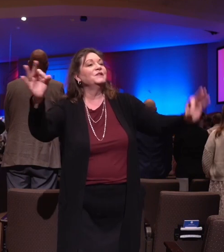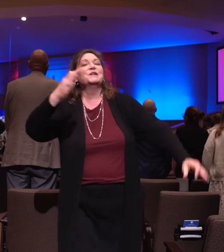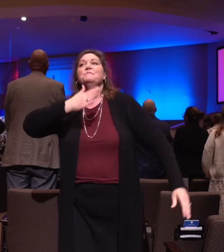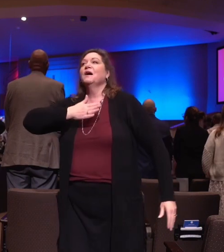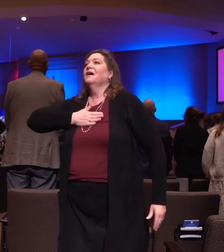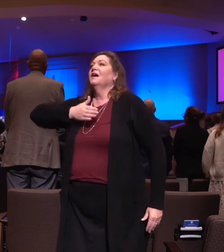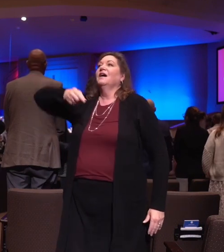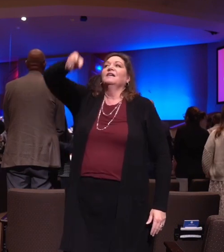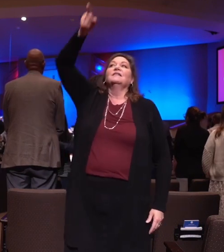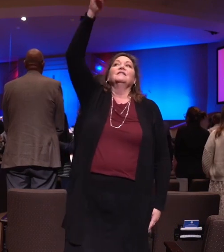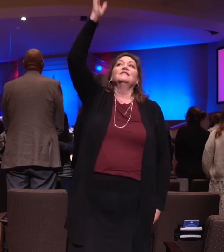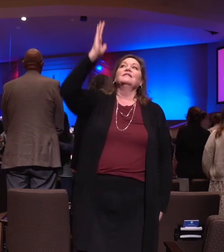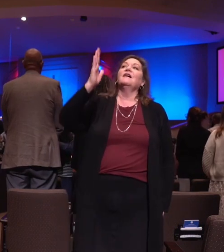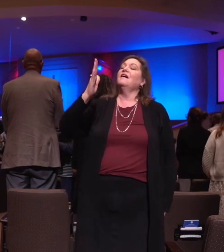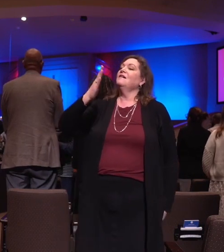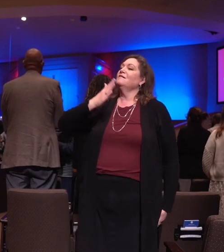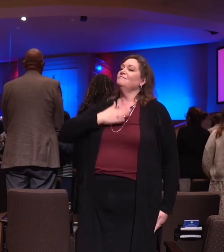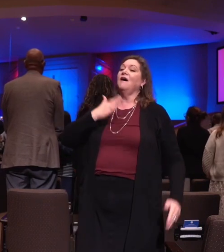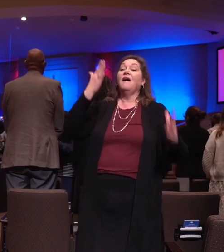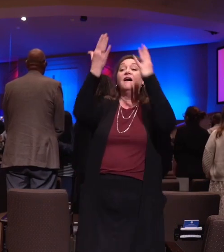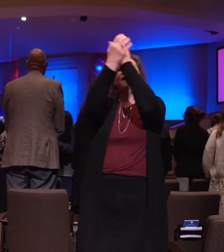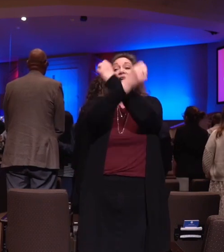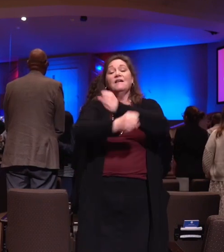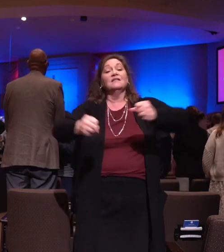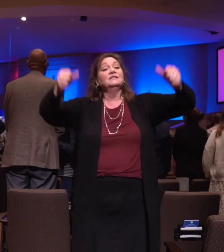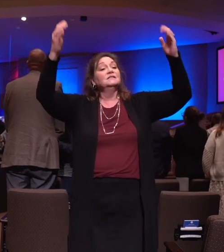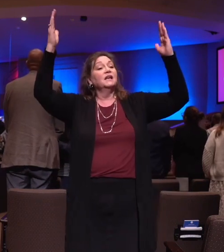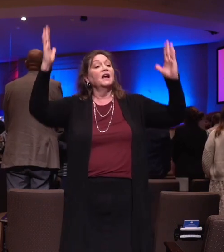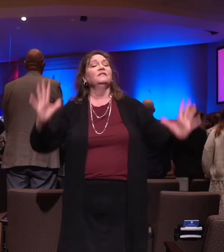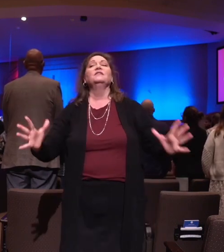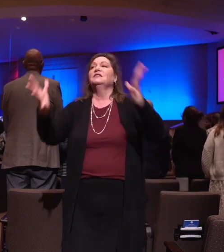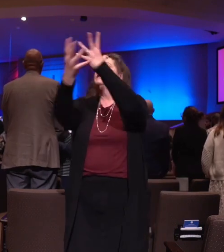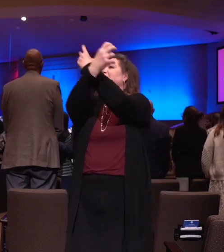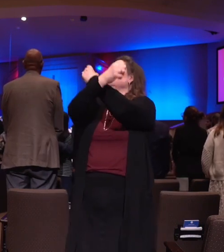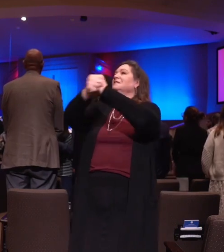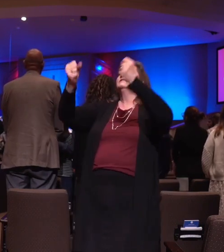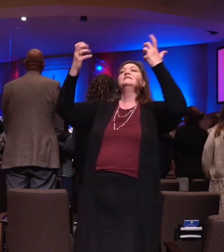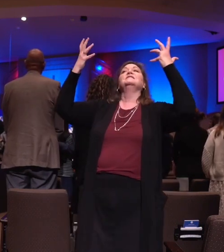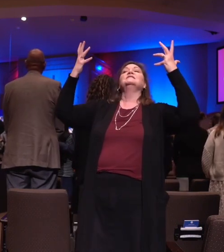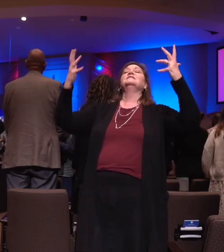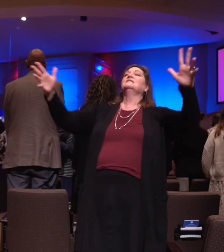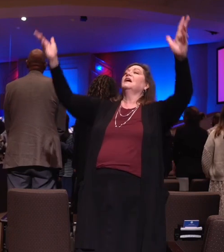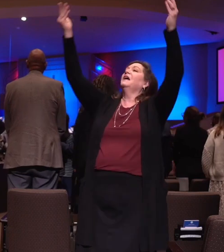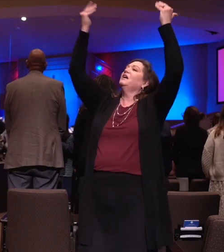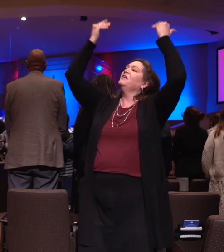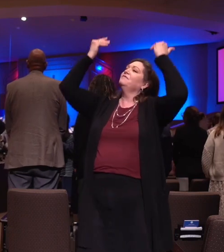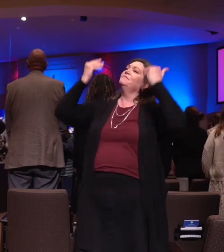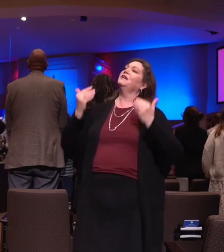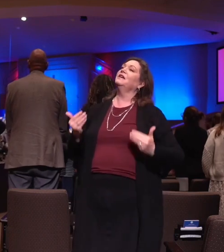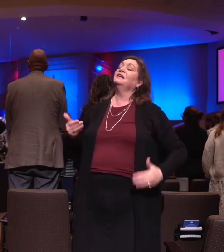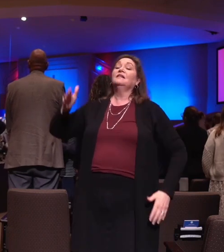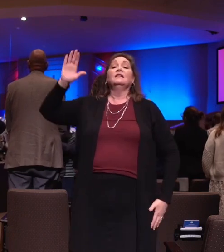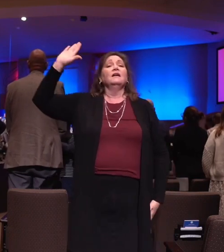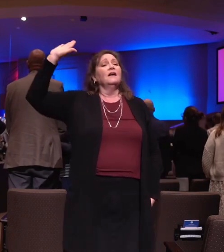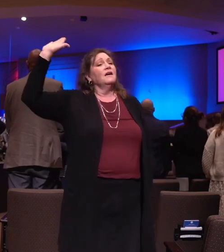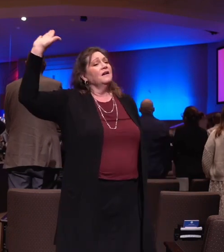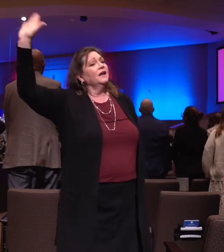my God, my Savior, has ransomed me. And like a